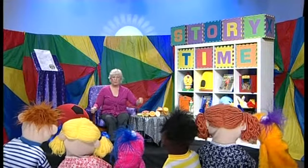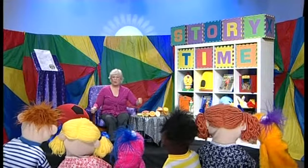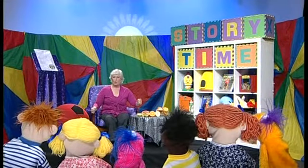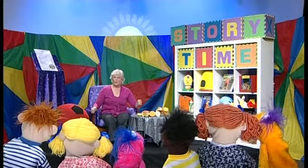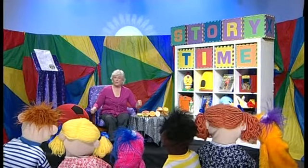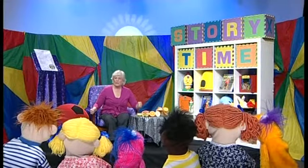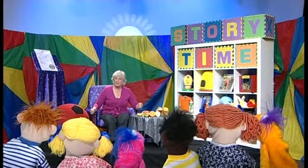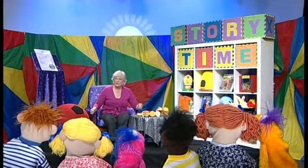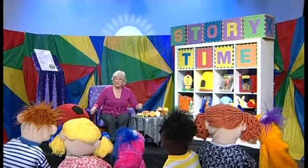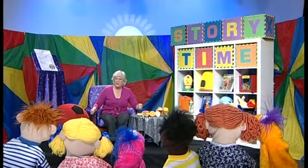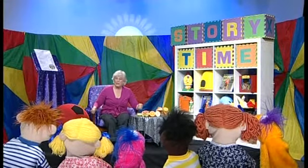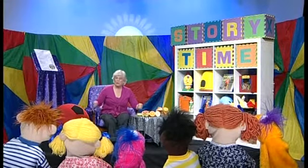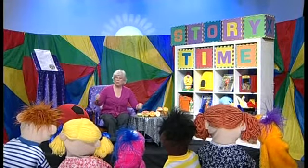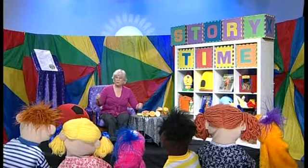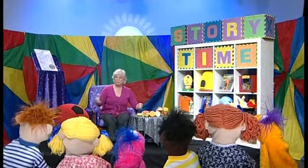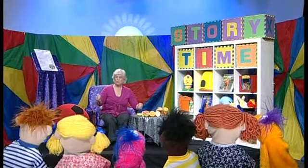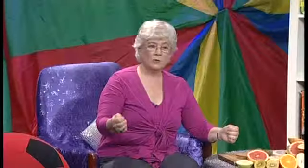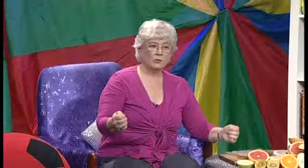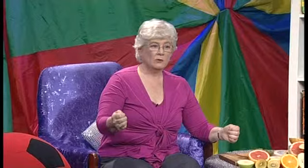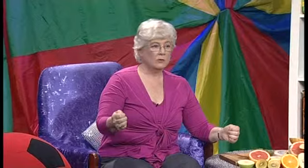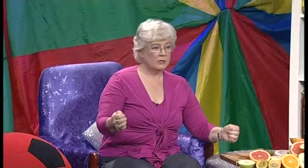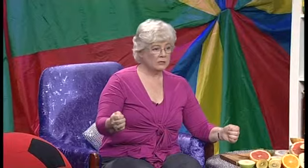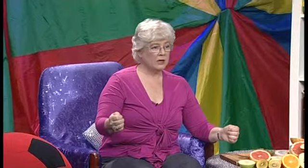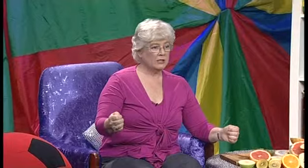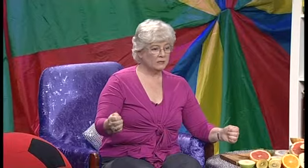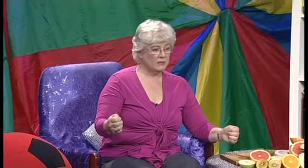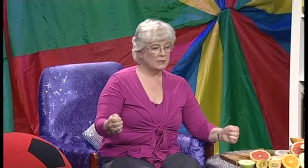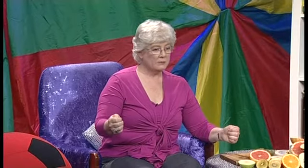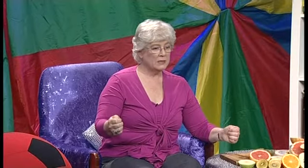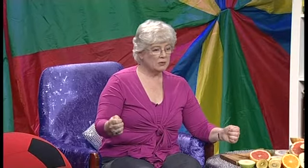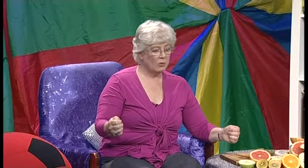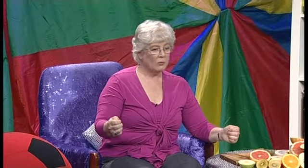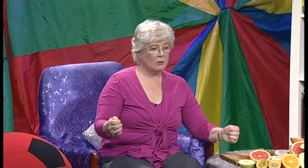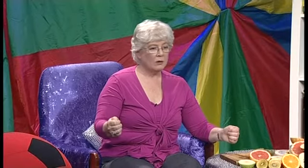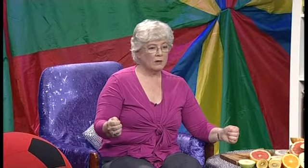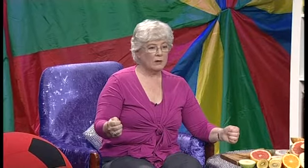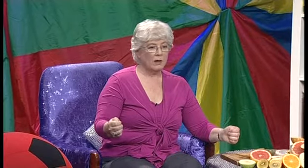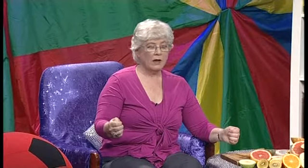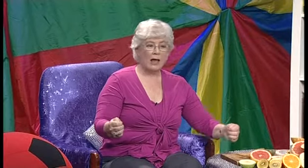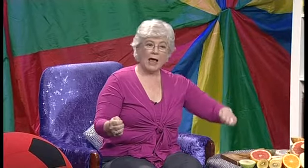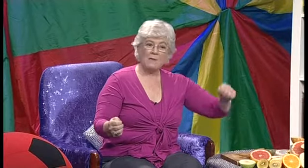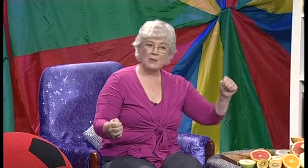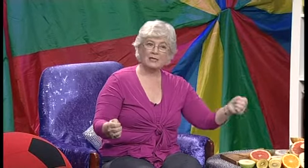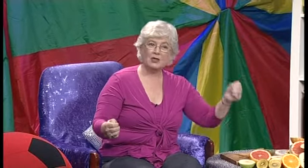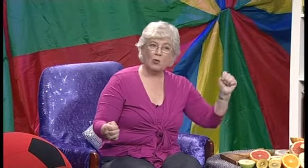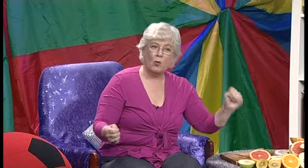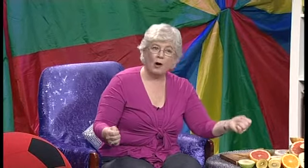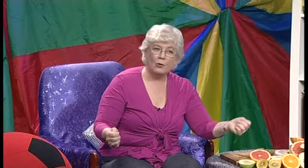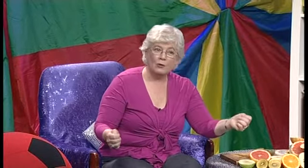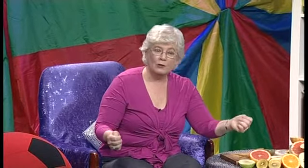Well, the next day, Mr. Wibble decided to visit Mr. Wobble. Mr. Wobble. And Mr. Wobble